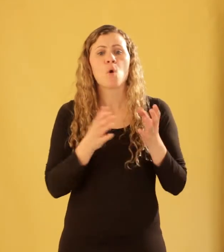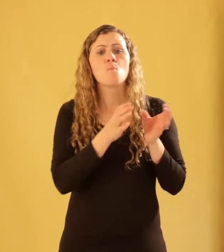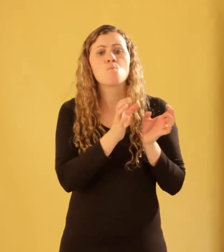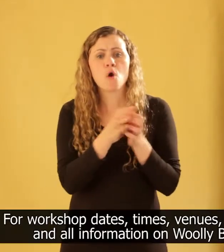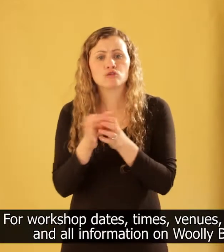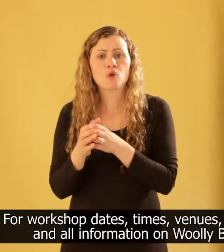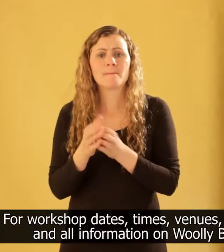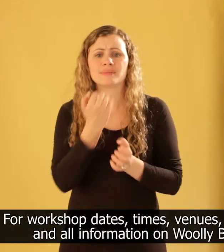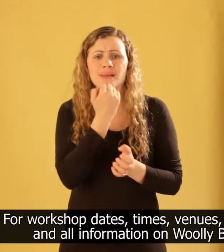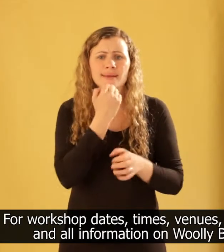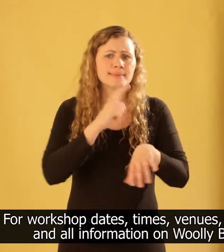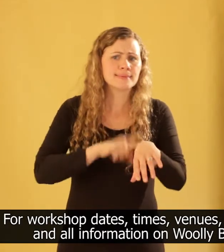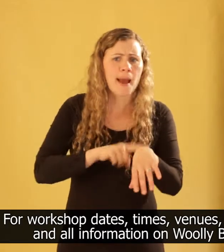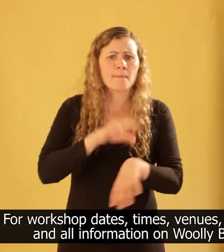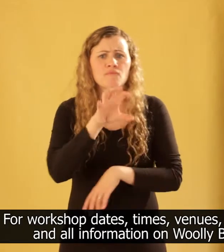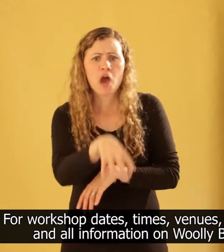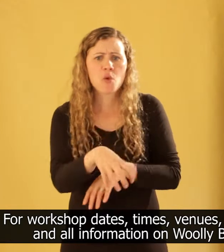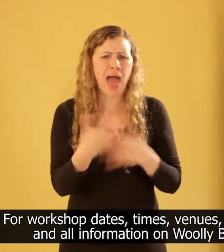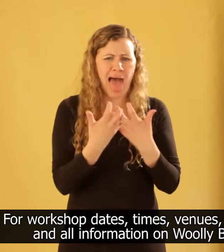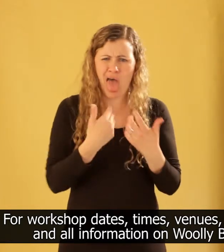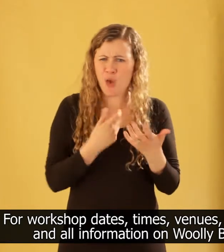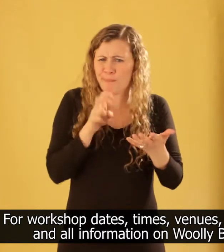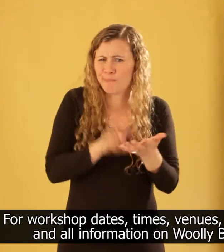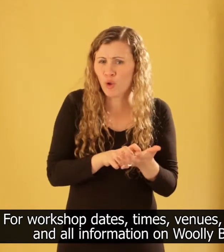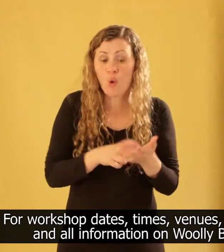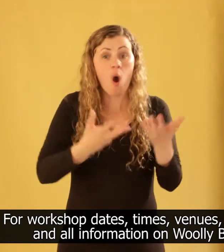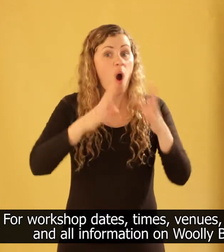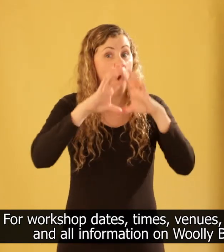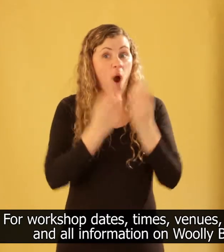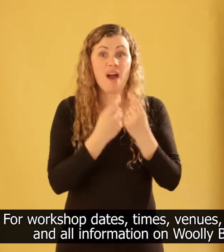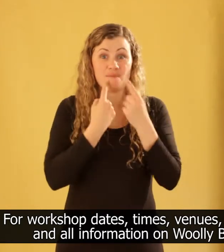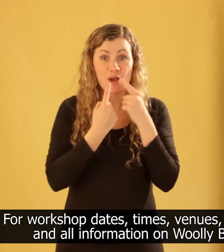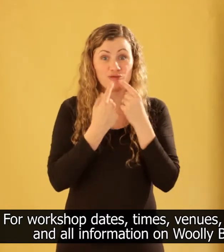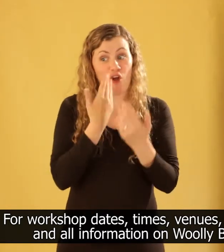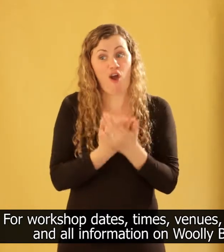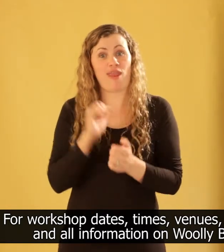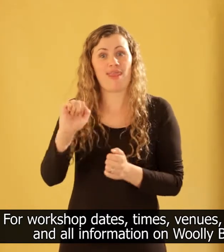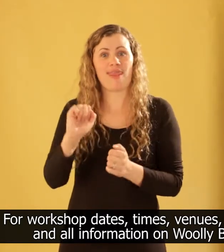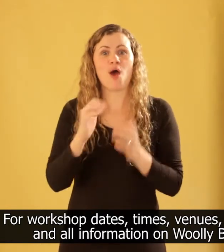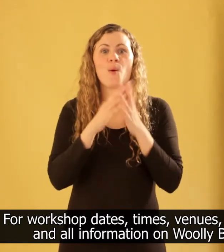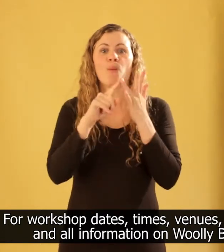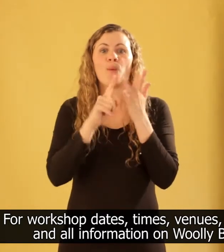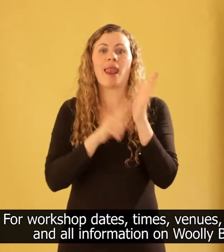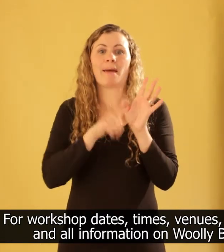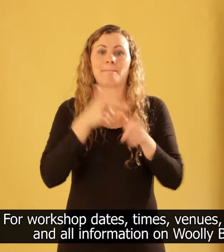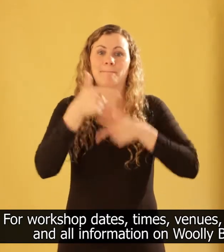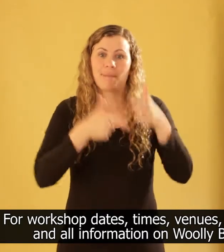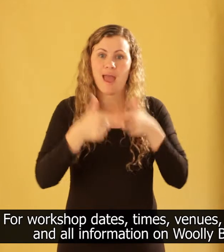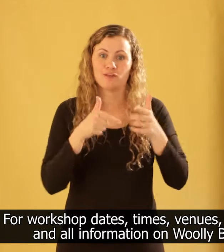For workshop dates, times, venues, how to book and all information on Woolly Bike